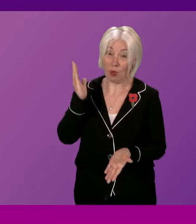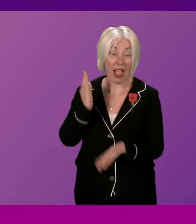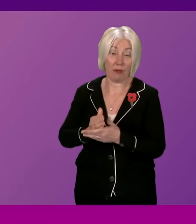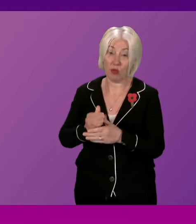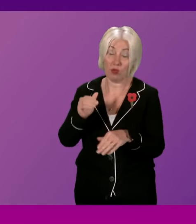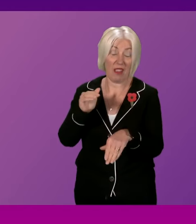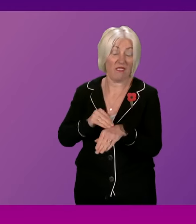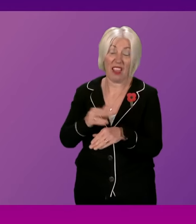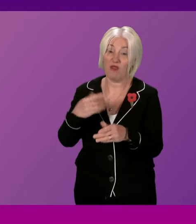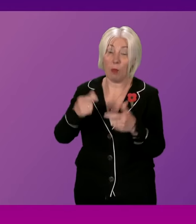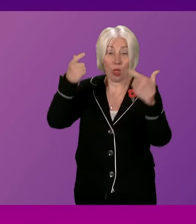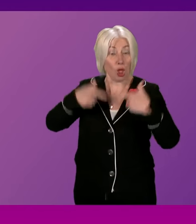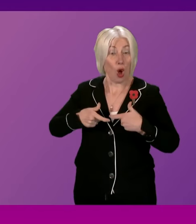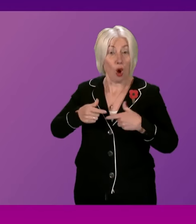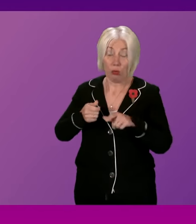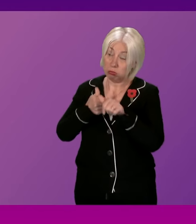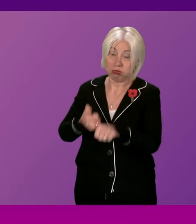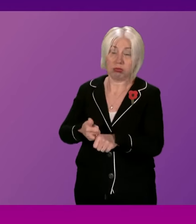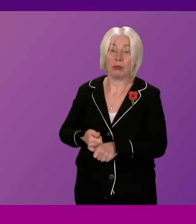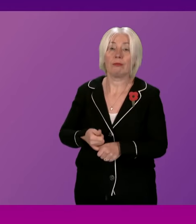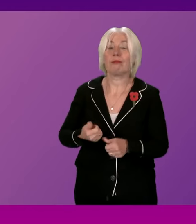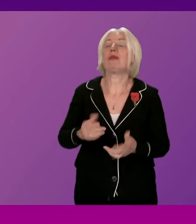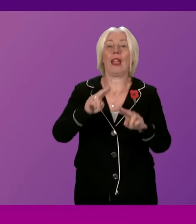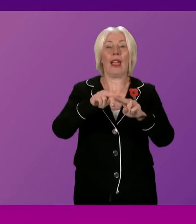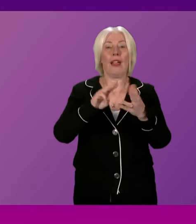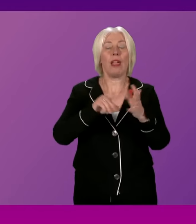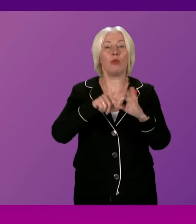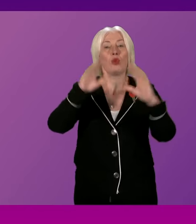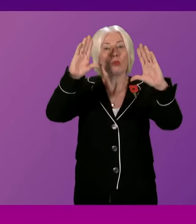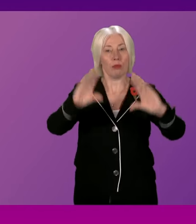thank you that concludes first minister's questions.